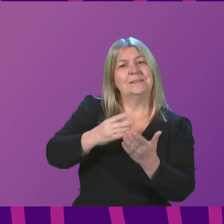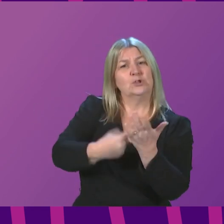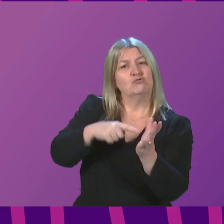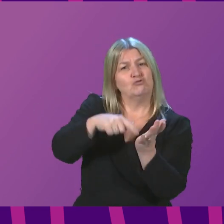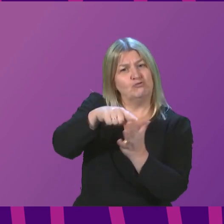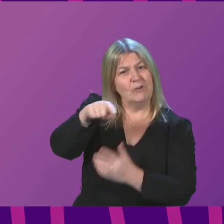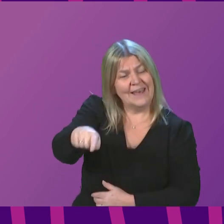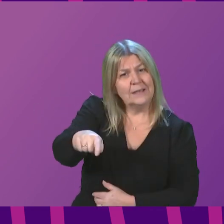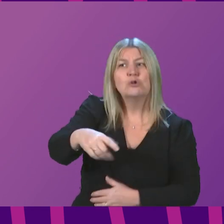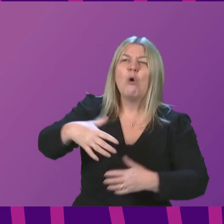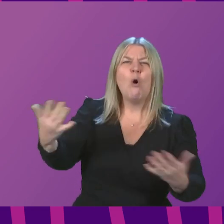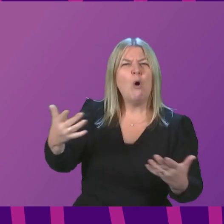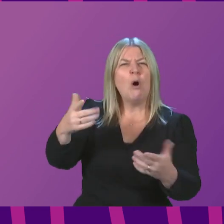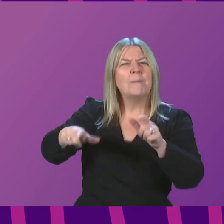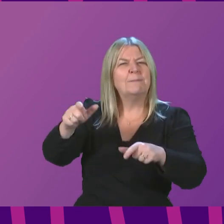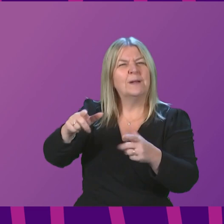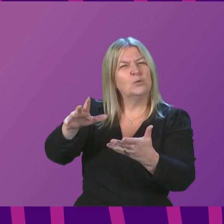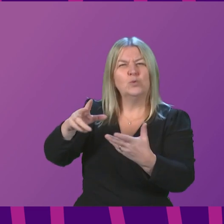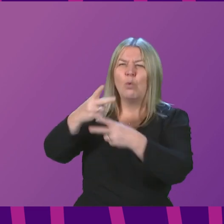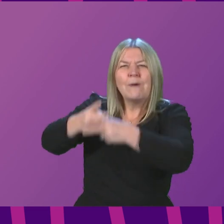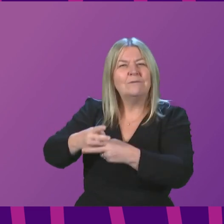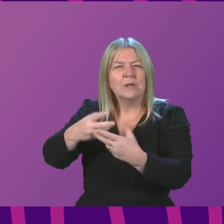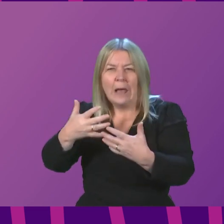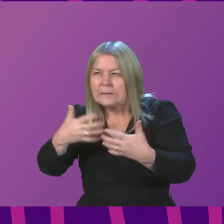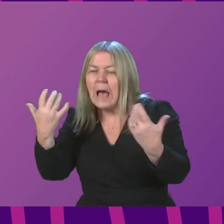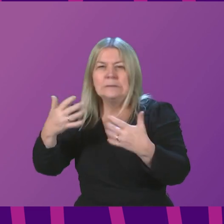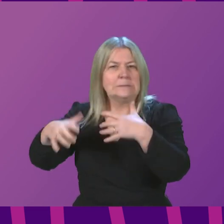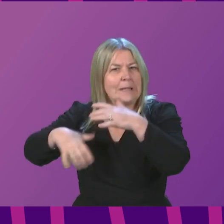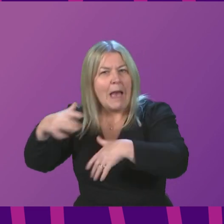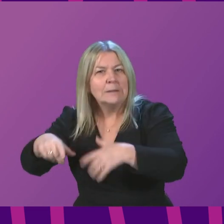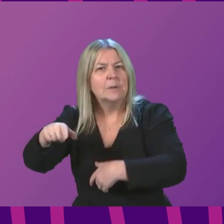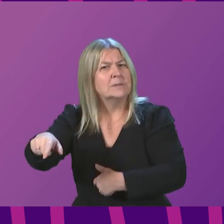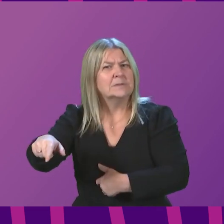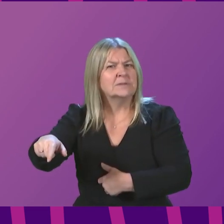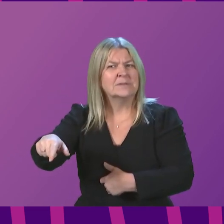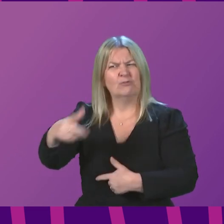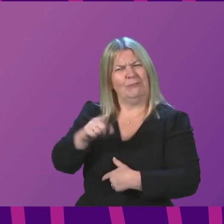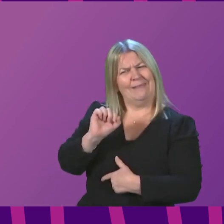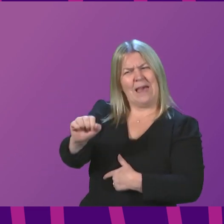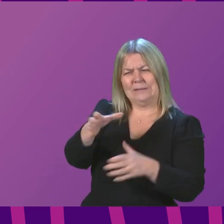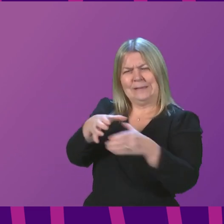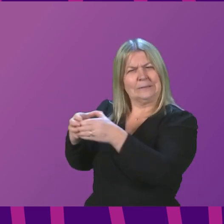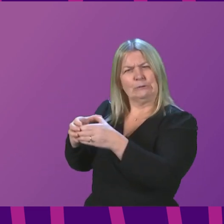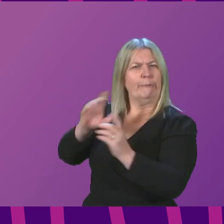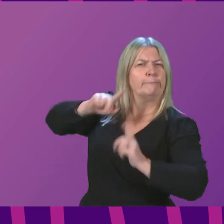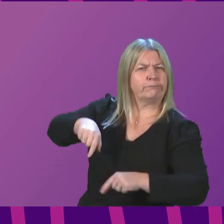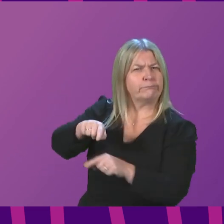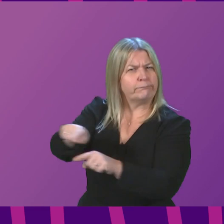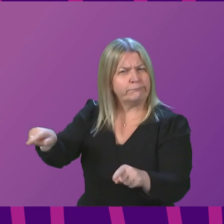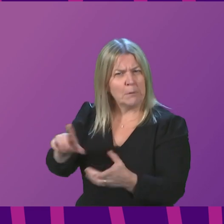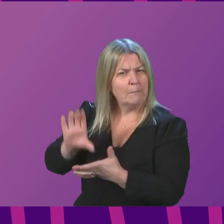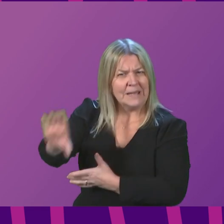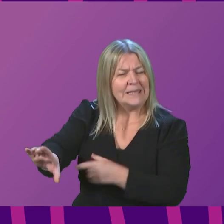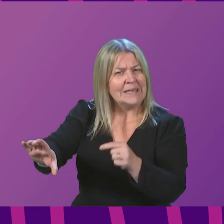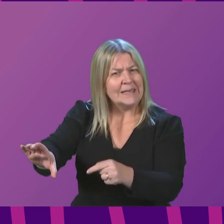storage and distribution businesses that depend on tourism to have been allocated and categorised as such. Can I ask the First